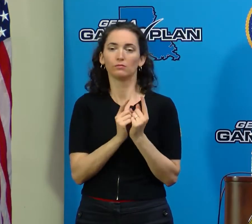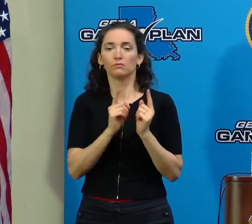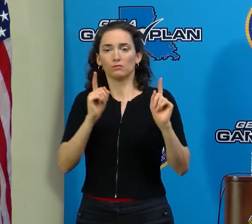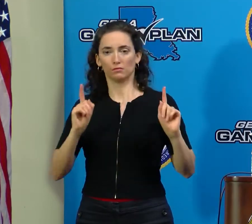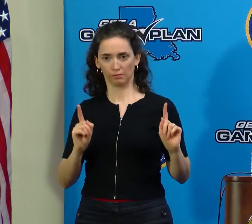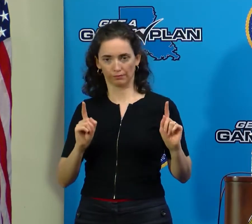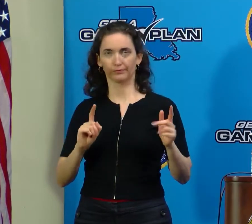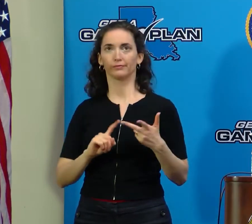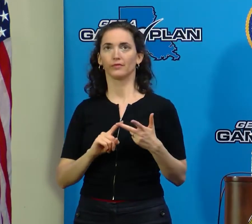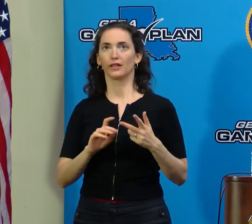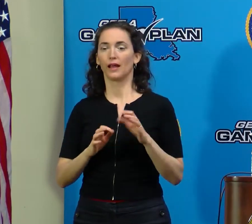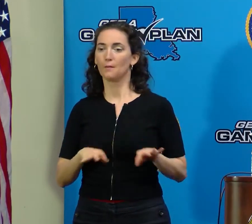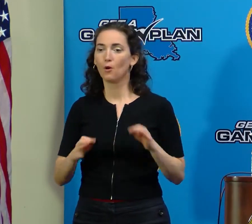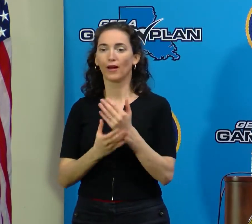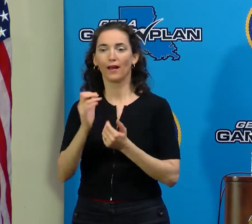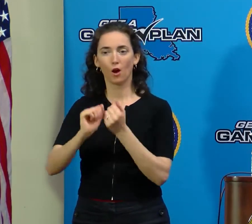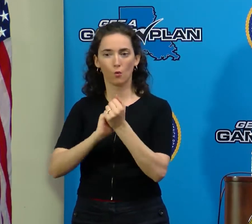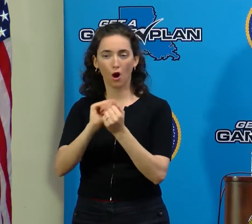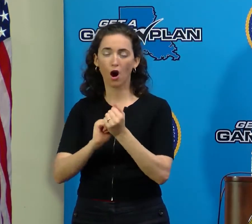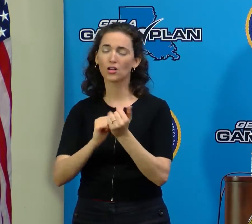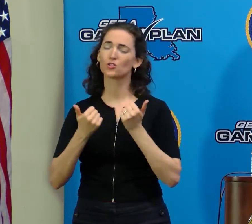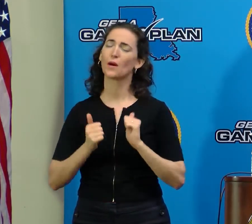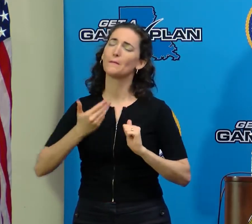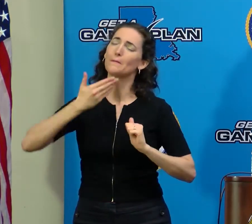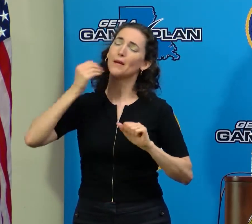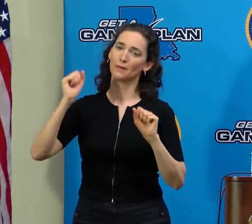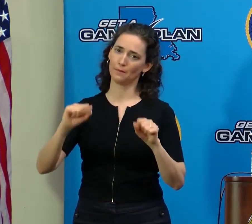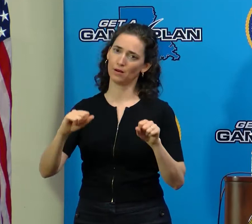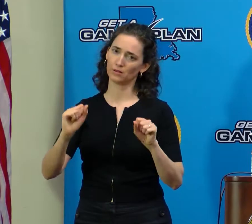do all of these things to the maximum extent possible.